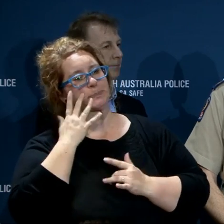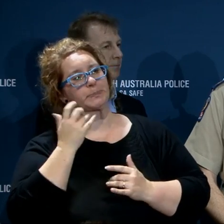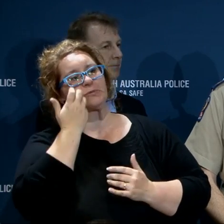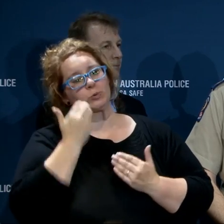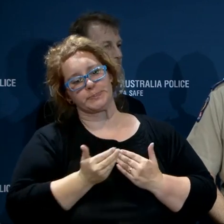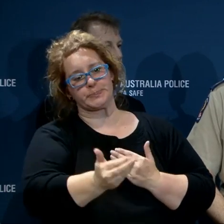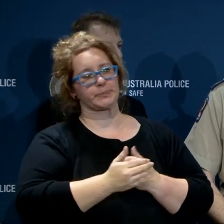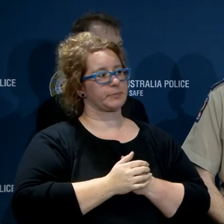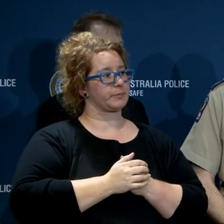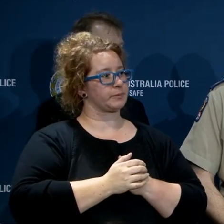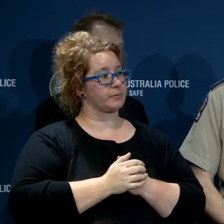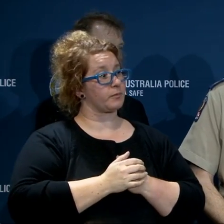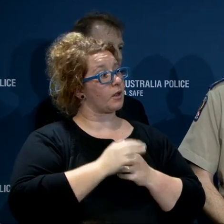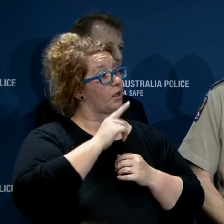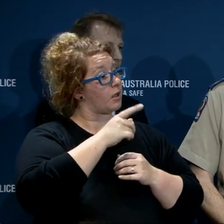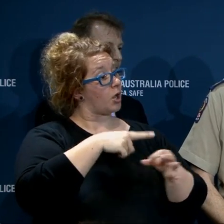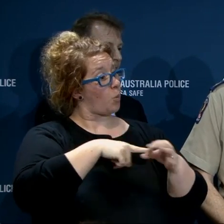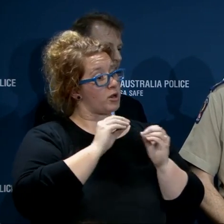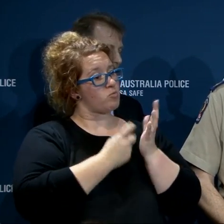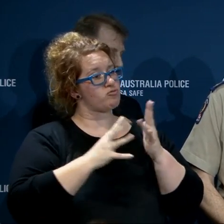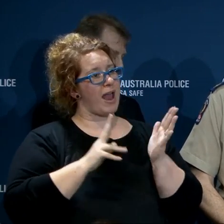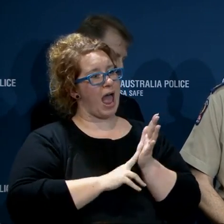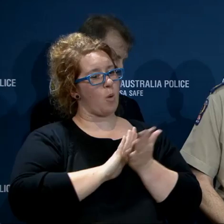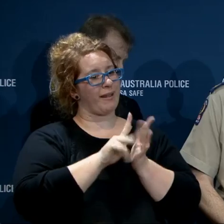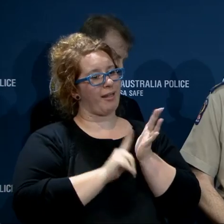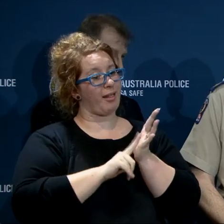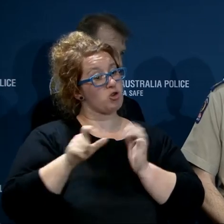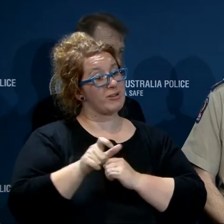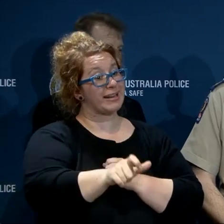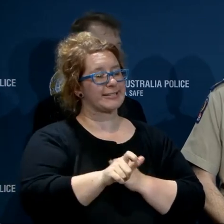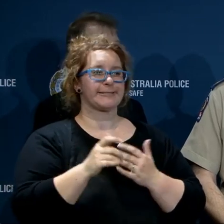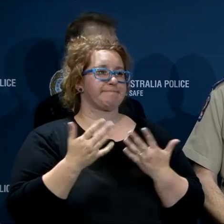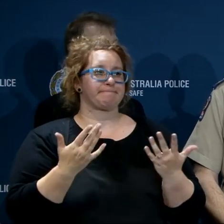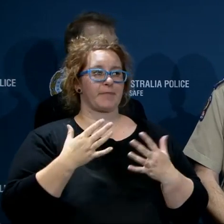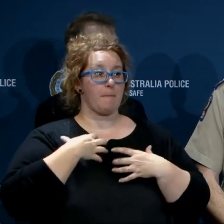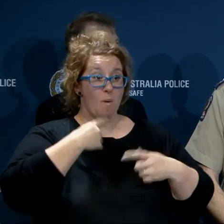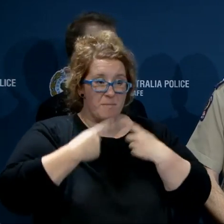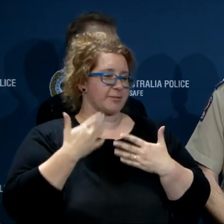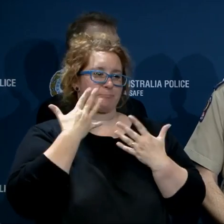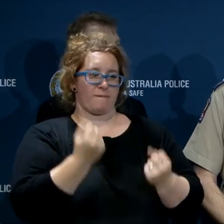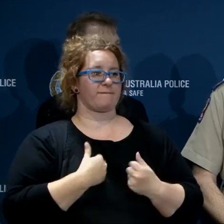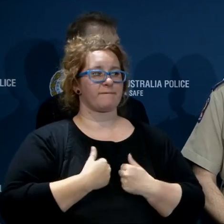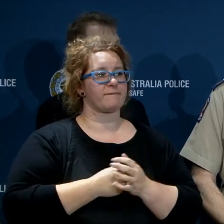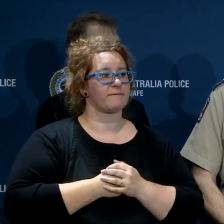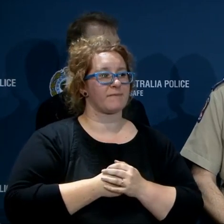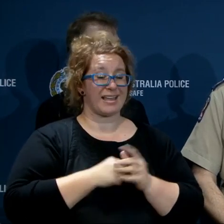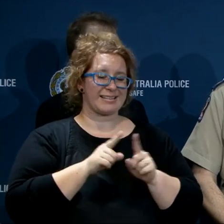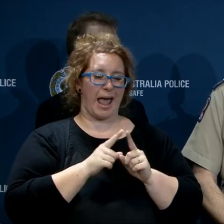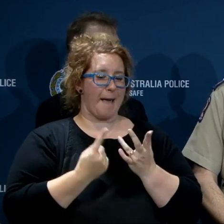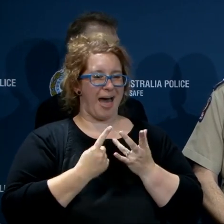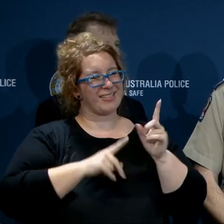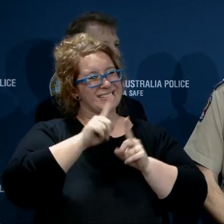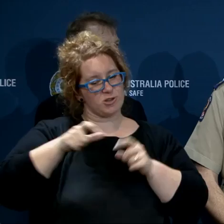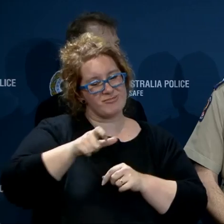Do you have an update on Brownhill Creek? At this stage, I've got no further information on Brownhill Creek. Like all our urban creek